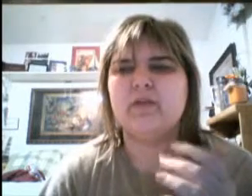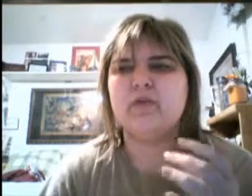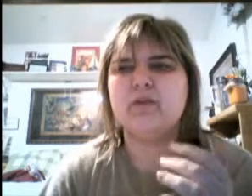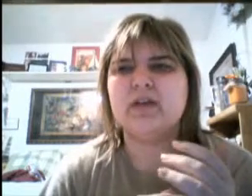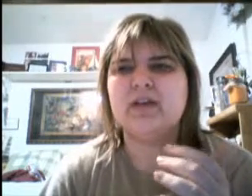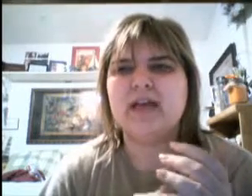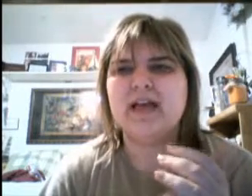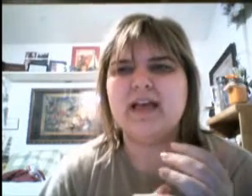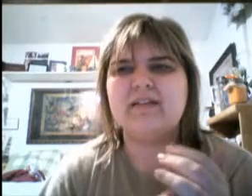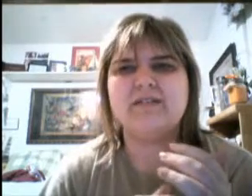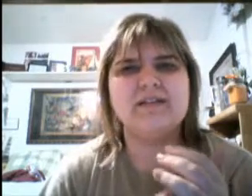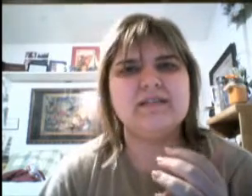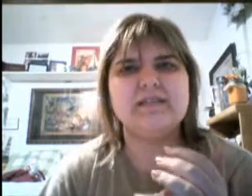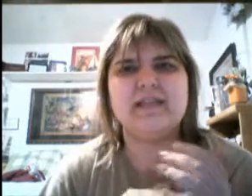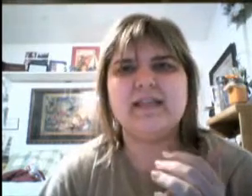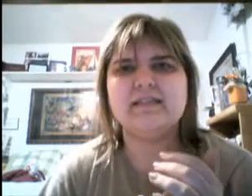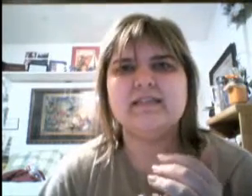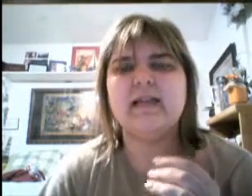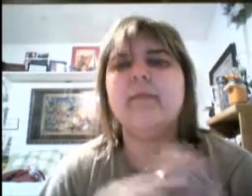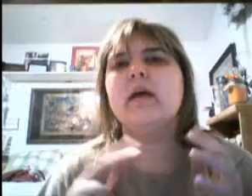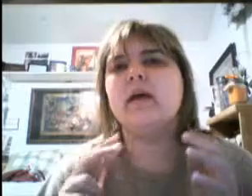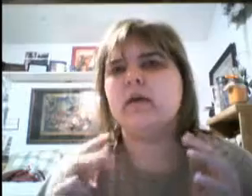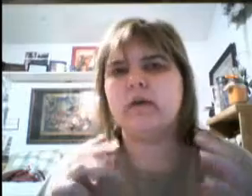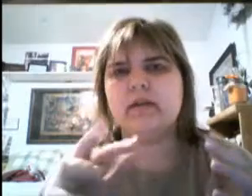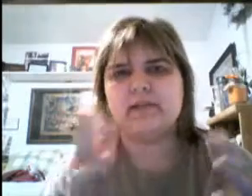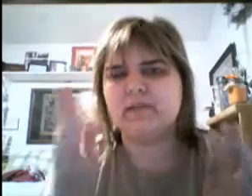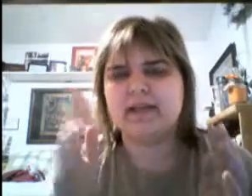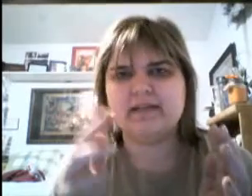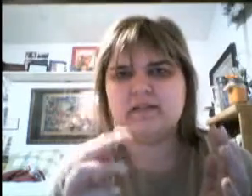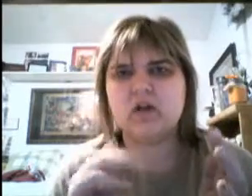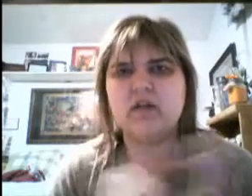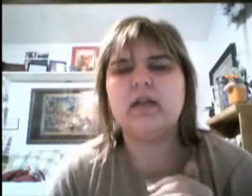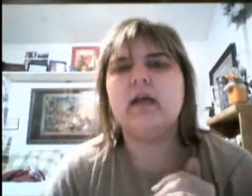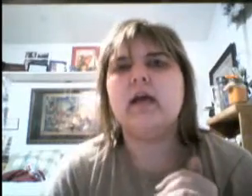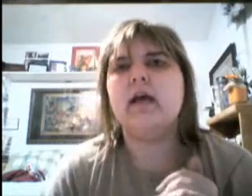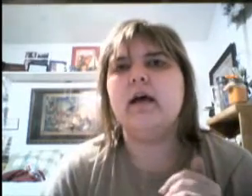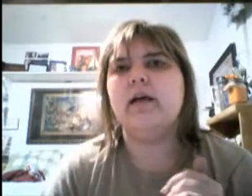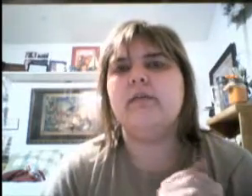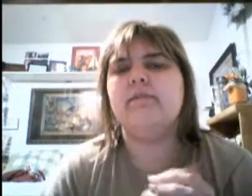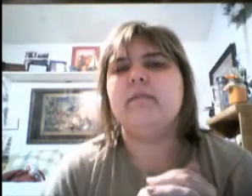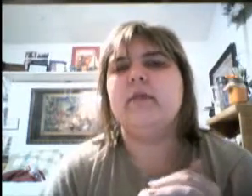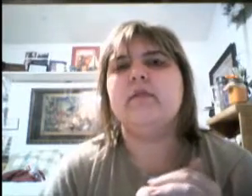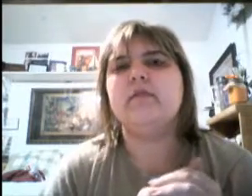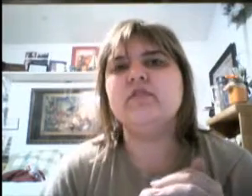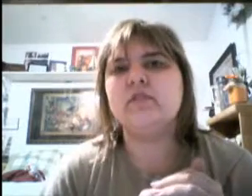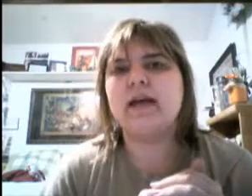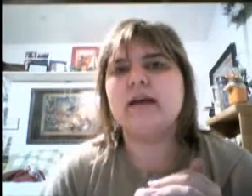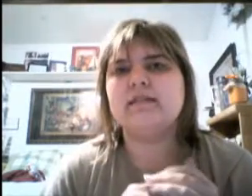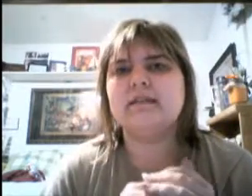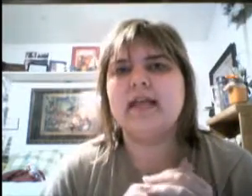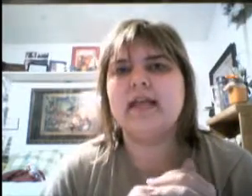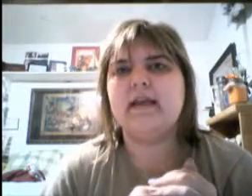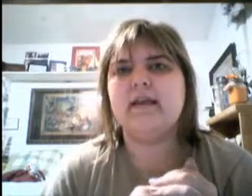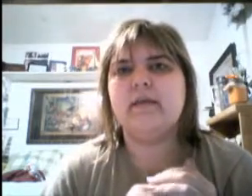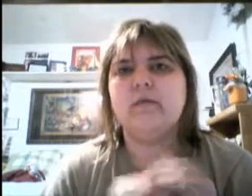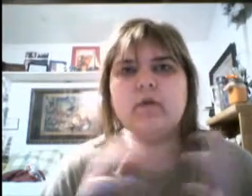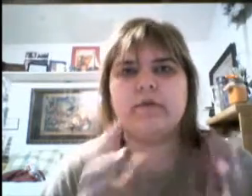have Evans, I think is his name. Uh, he's playing Gaston. Um, those two guys, they, um, were